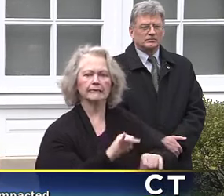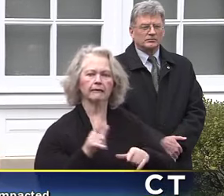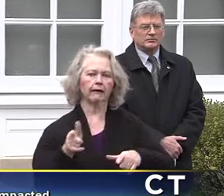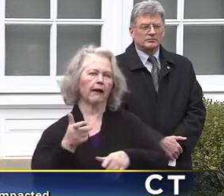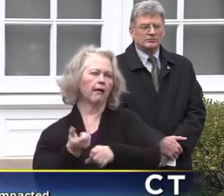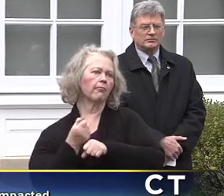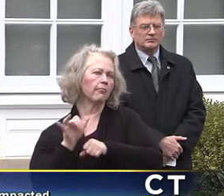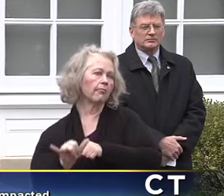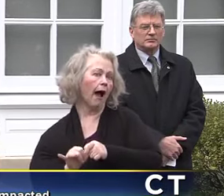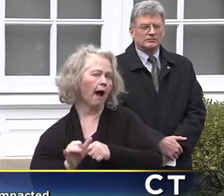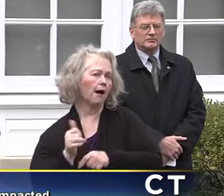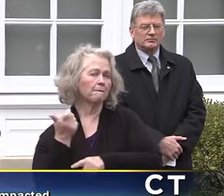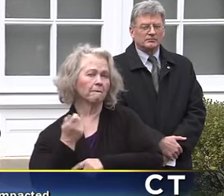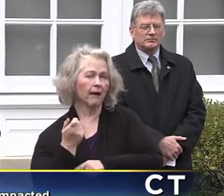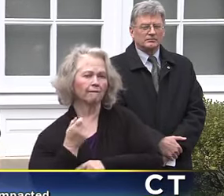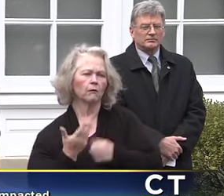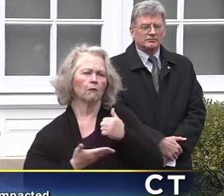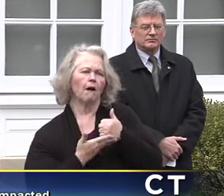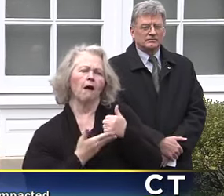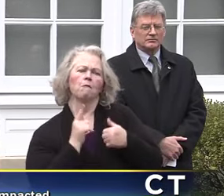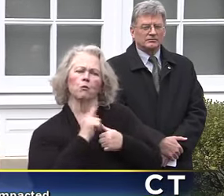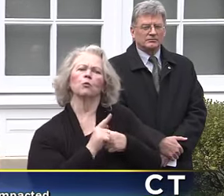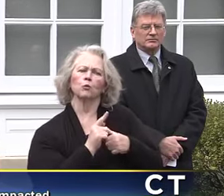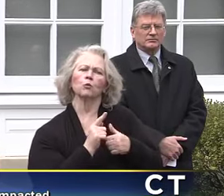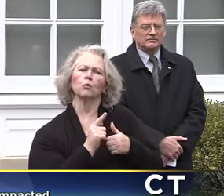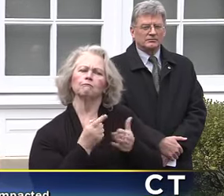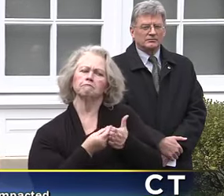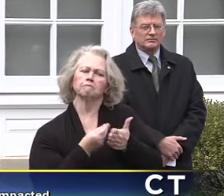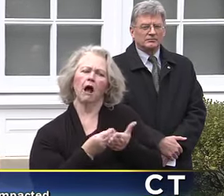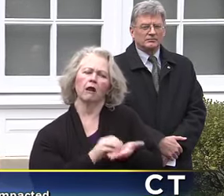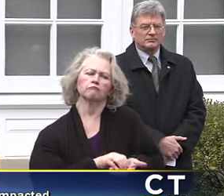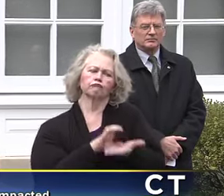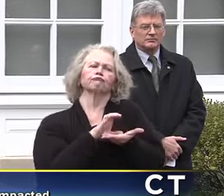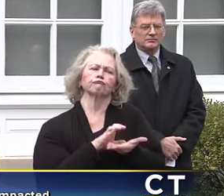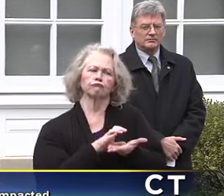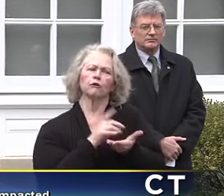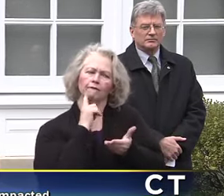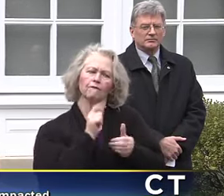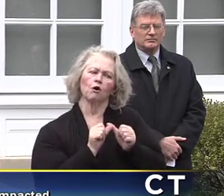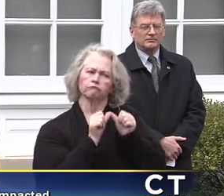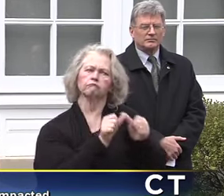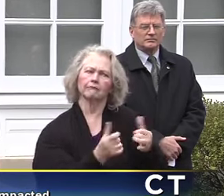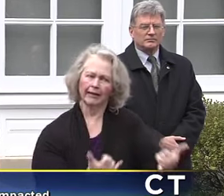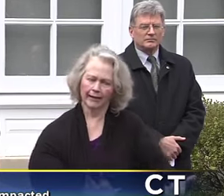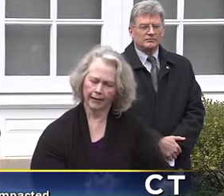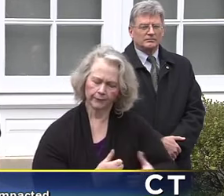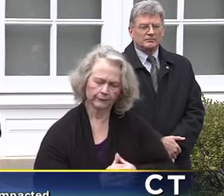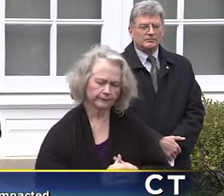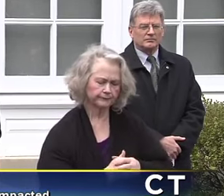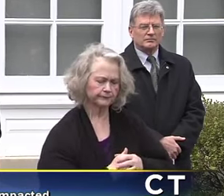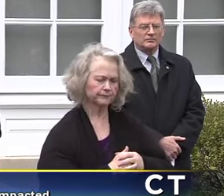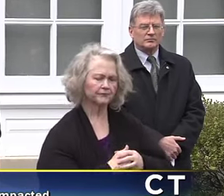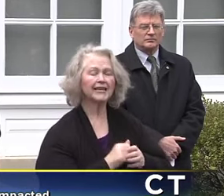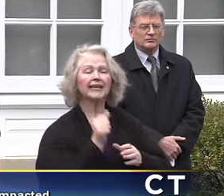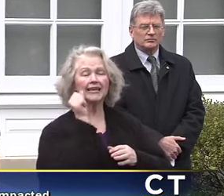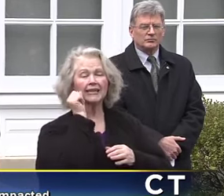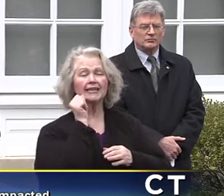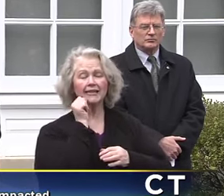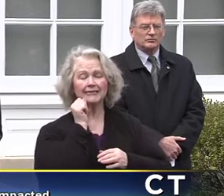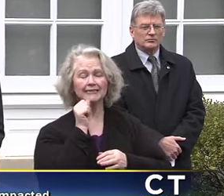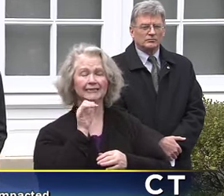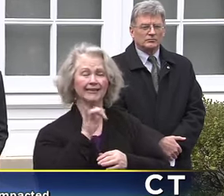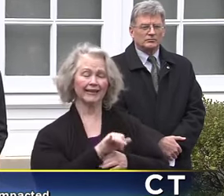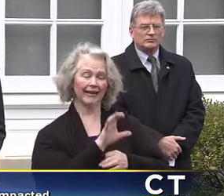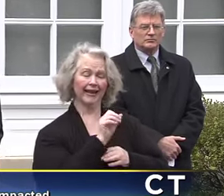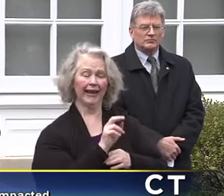Westby can talk more about those programs and the significant volume that we've been seeing at CTDOL. Secondly, yesterday, Connecticut